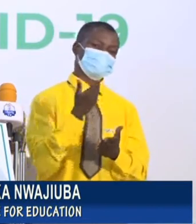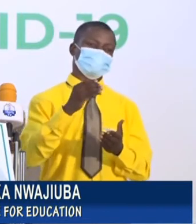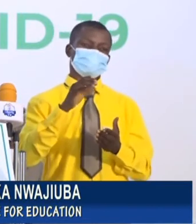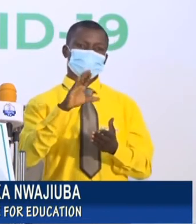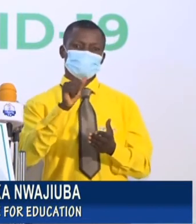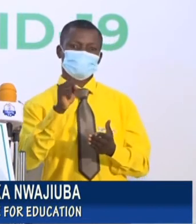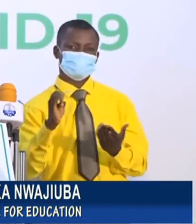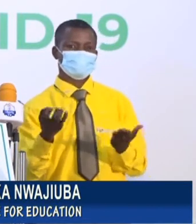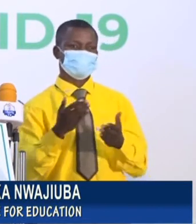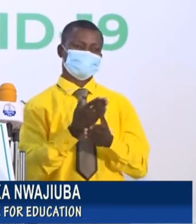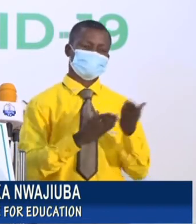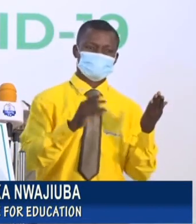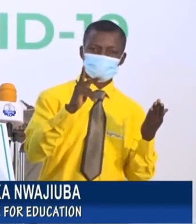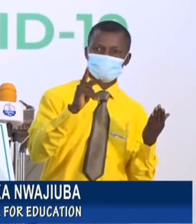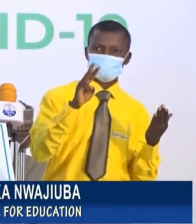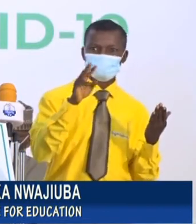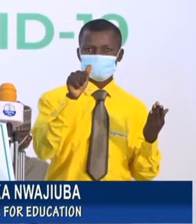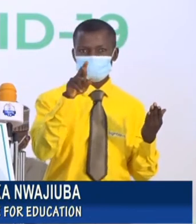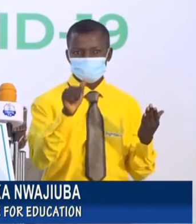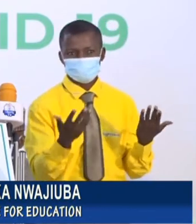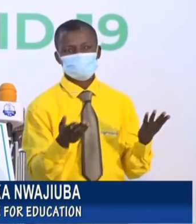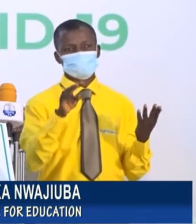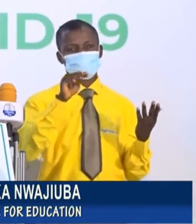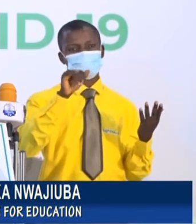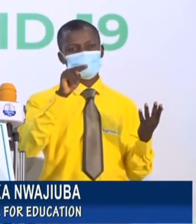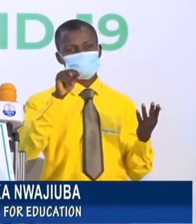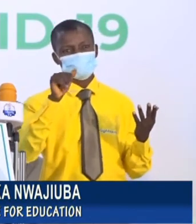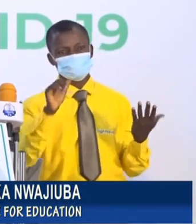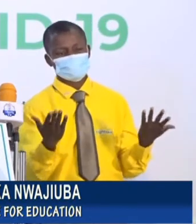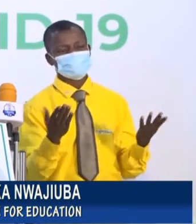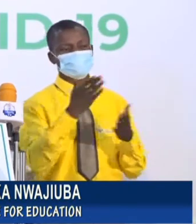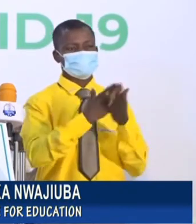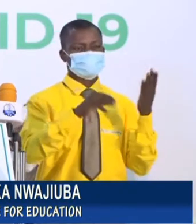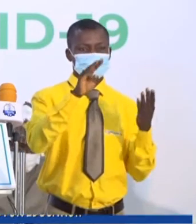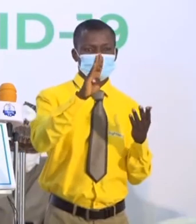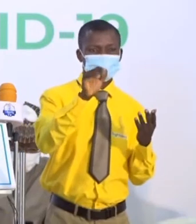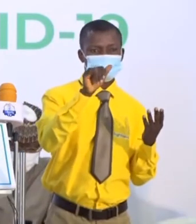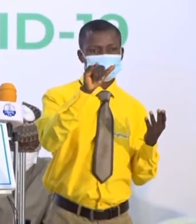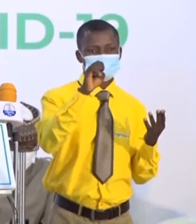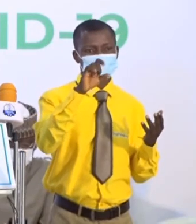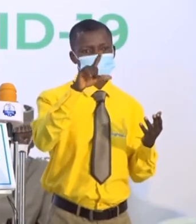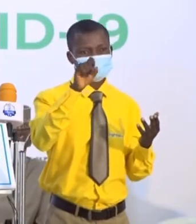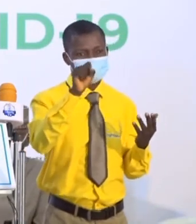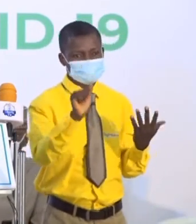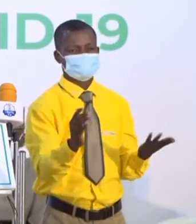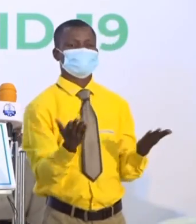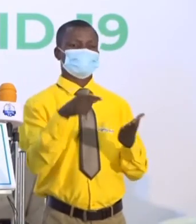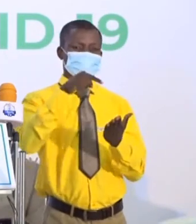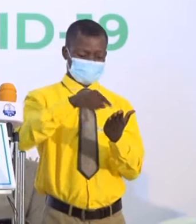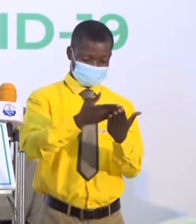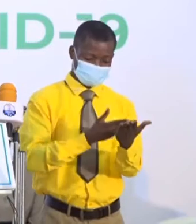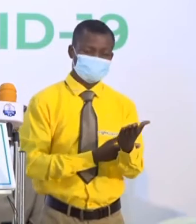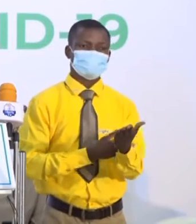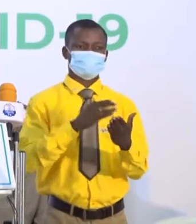one in Kwara. There was a few in Biasa. But all of them this morning, on my way, are expecting